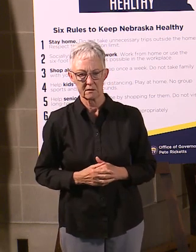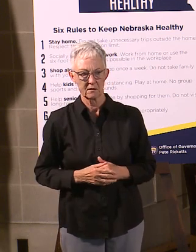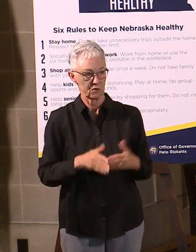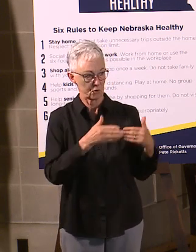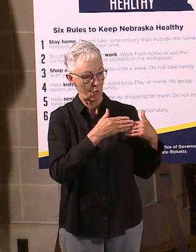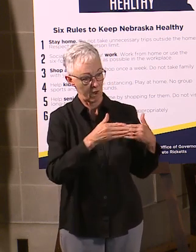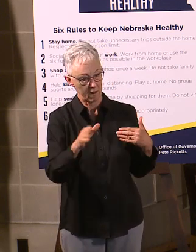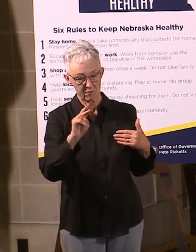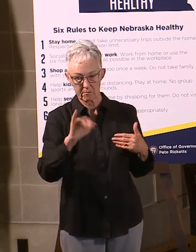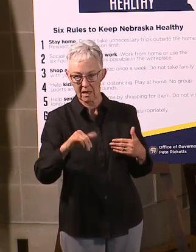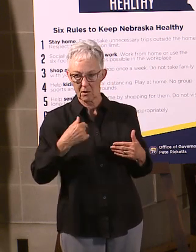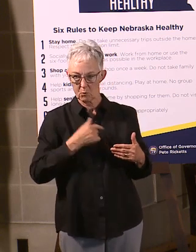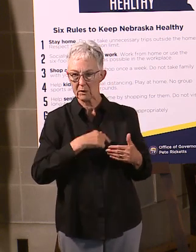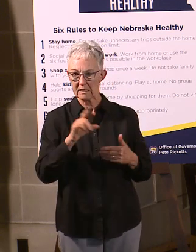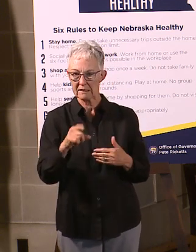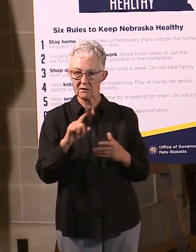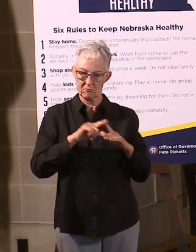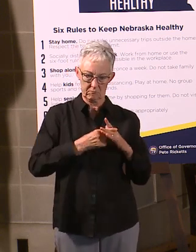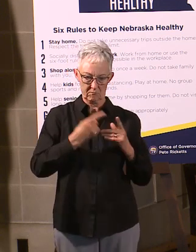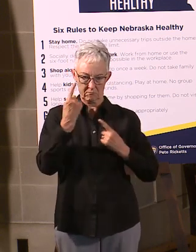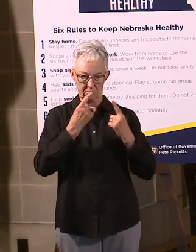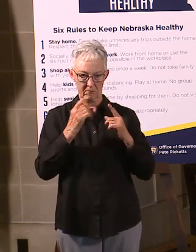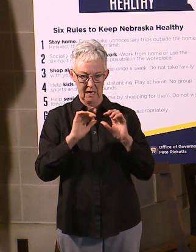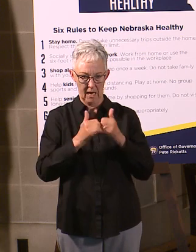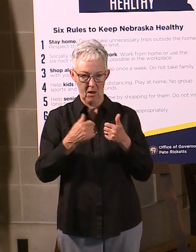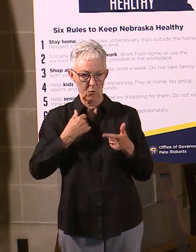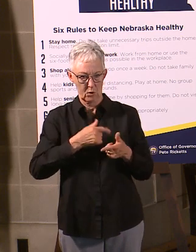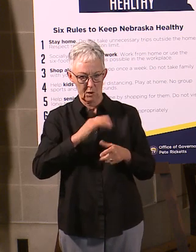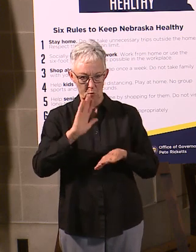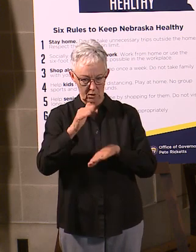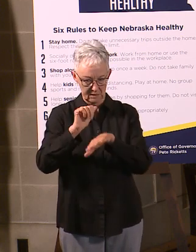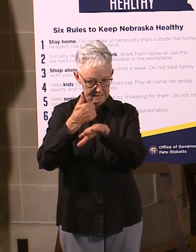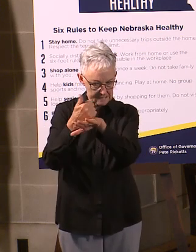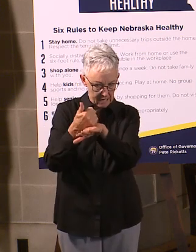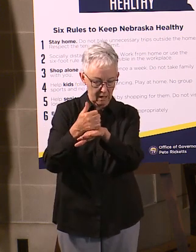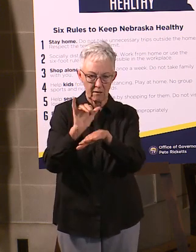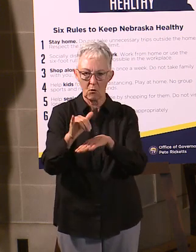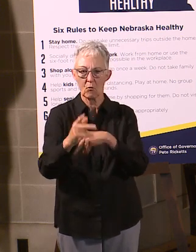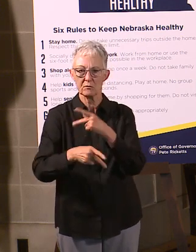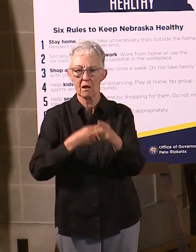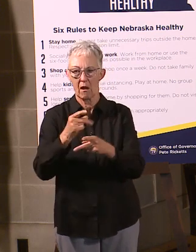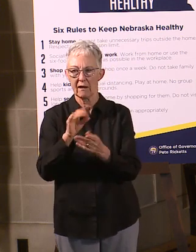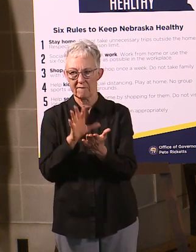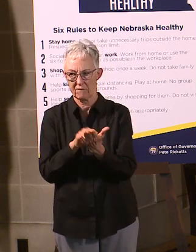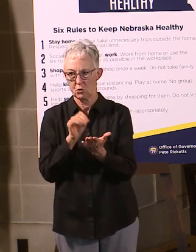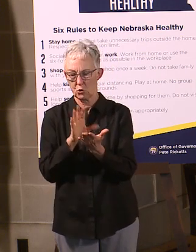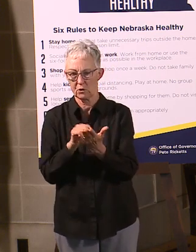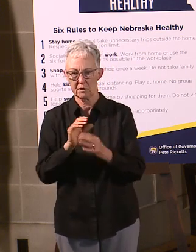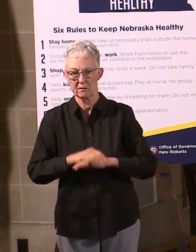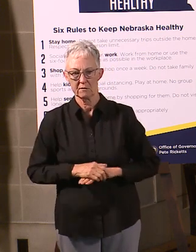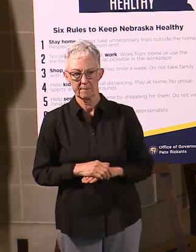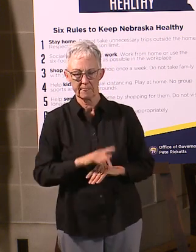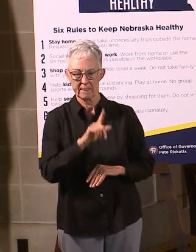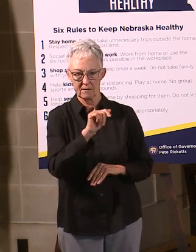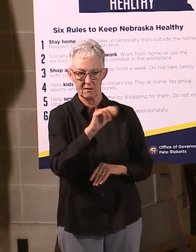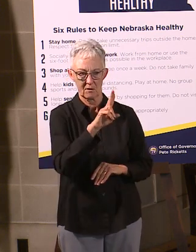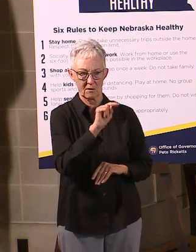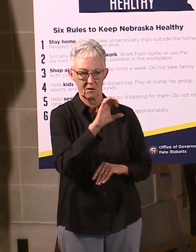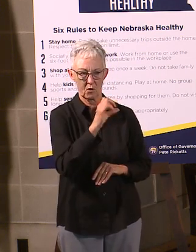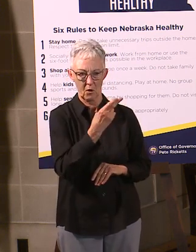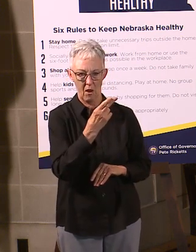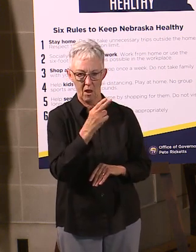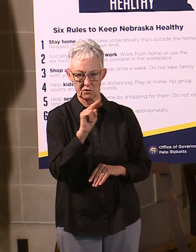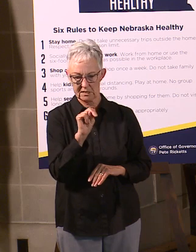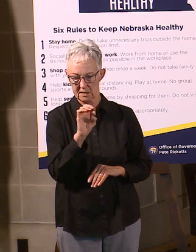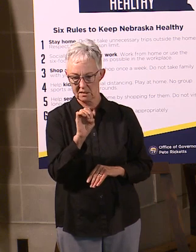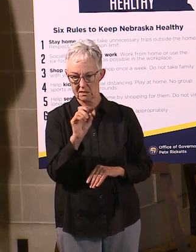make those contacts come together and how they're going to work ultimately. And so this website with launchne.com